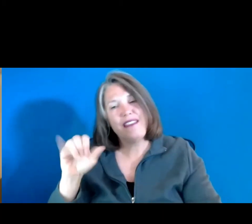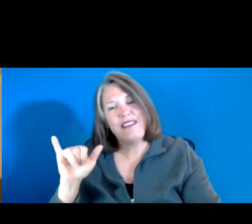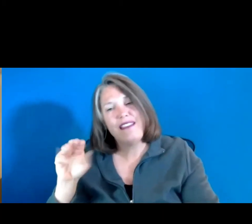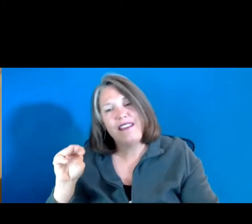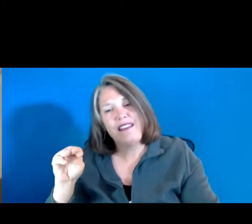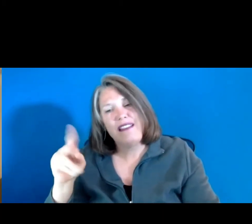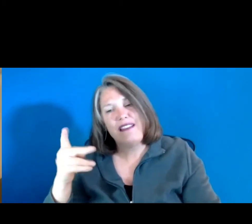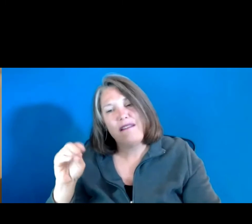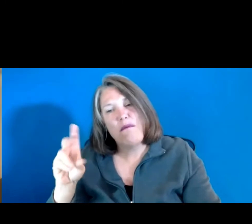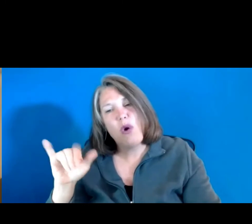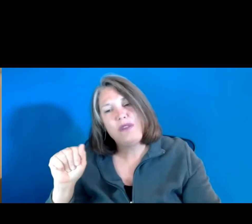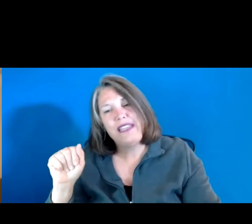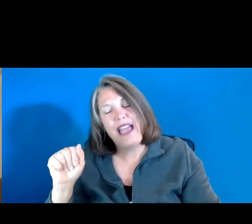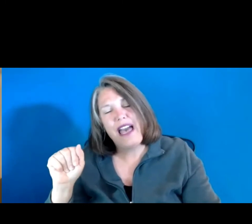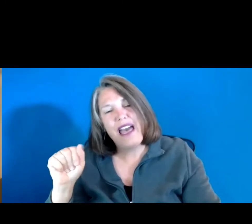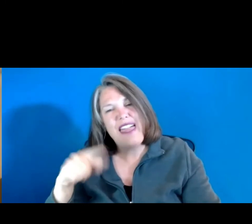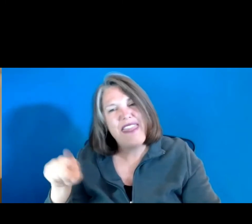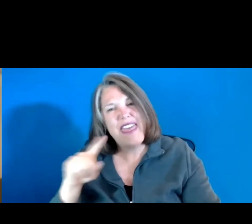to have